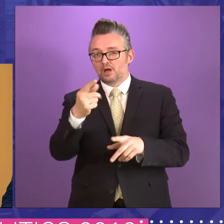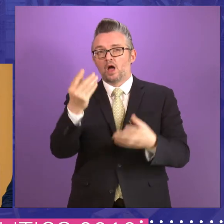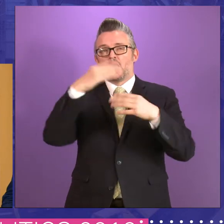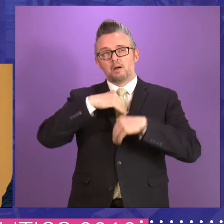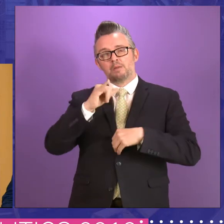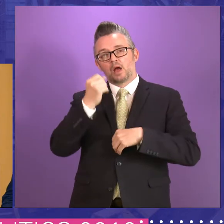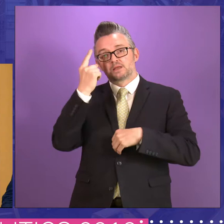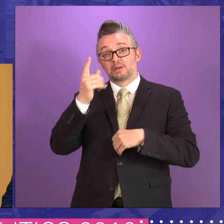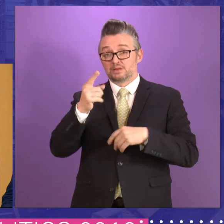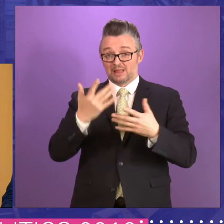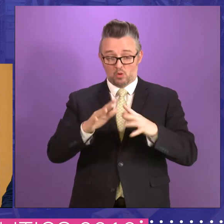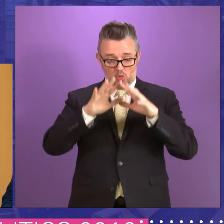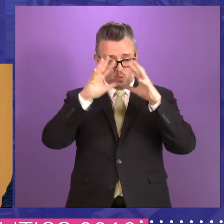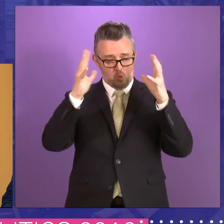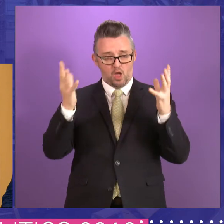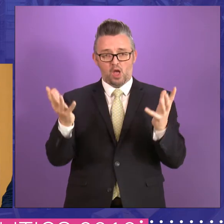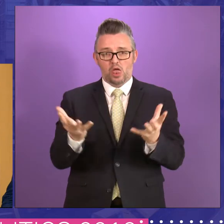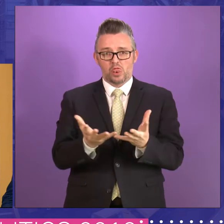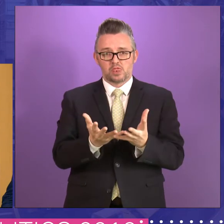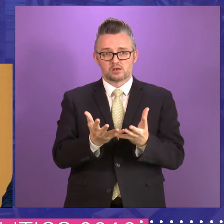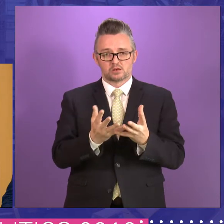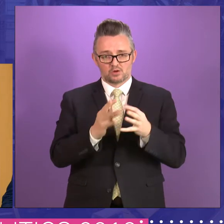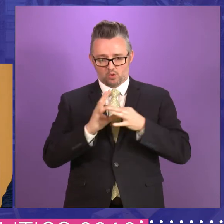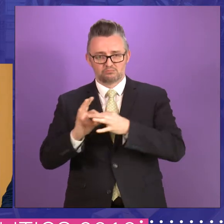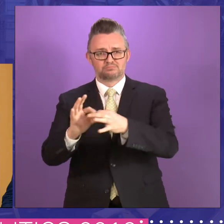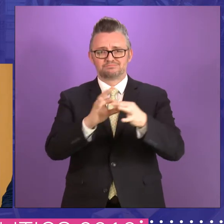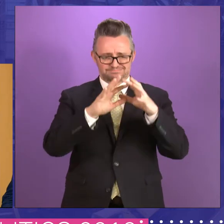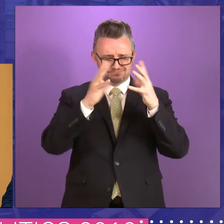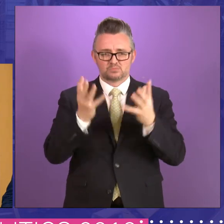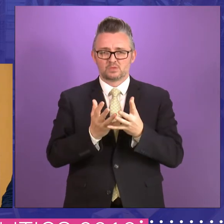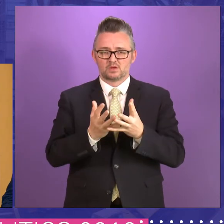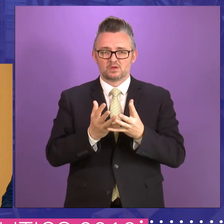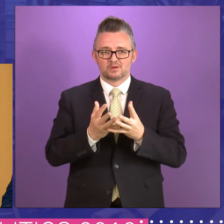the global world in which we live, you know, where, um,